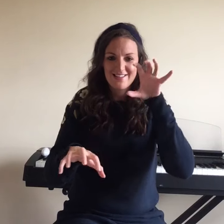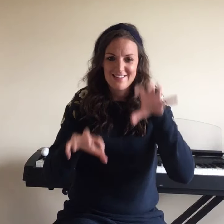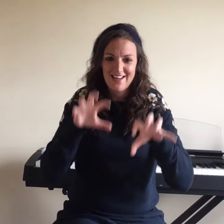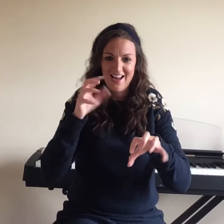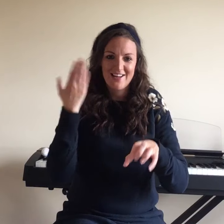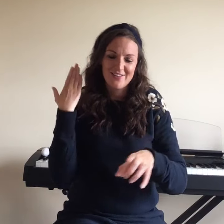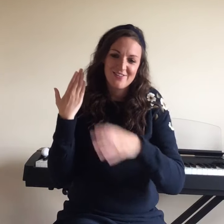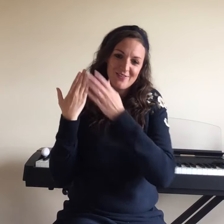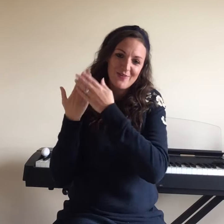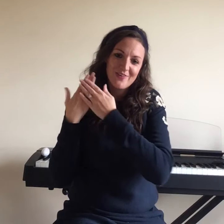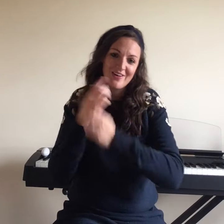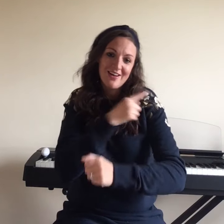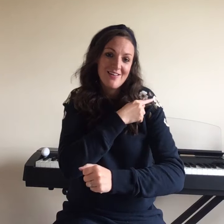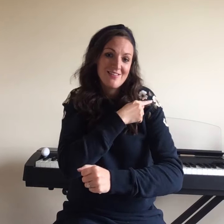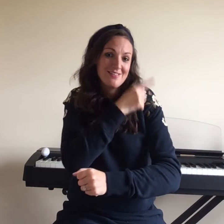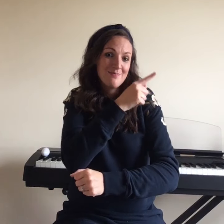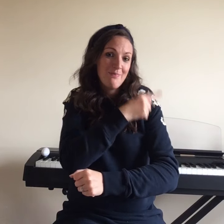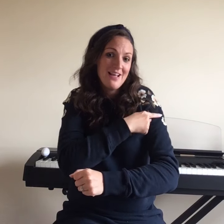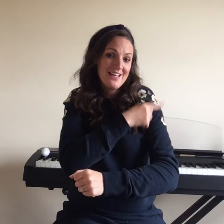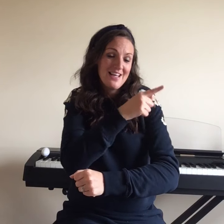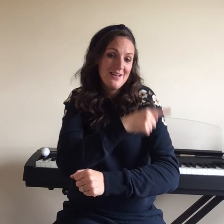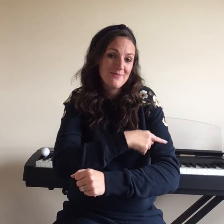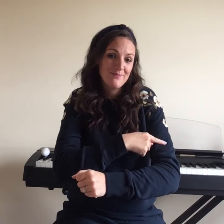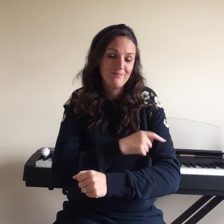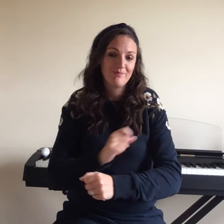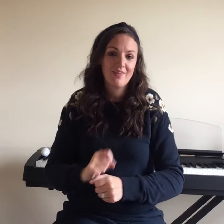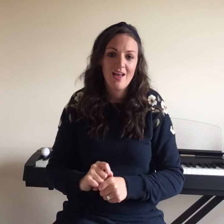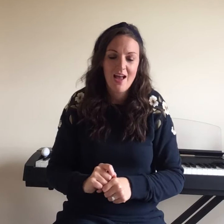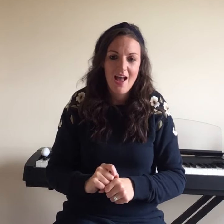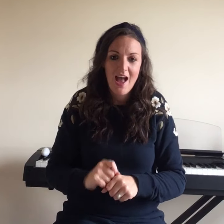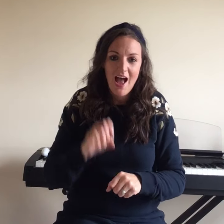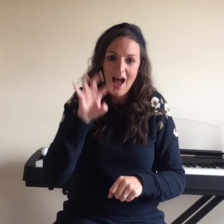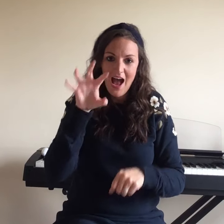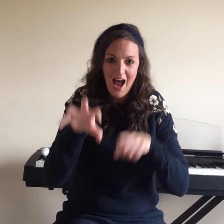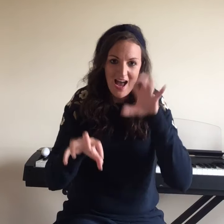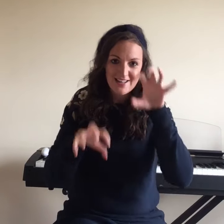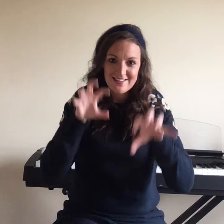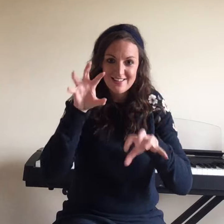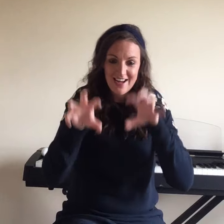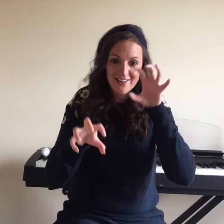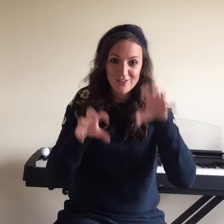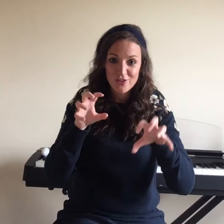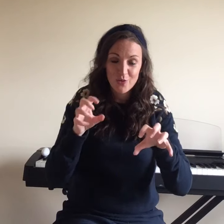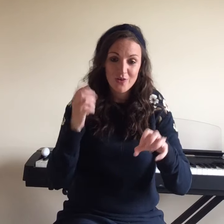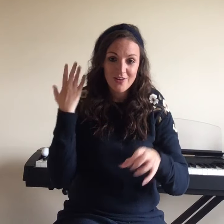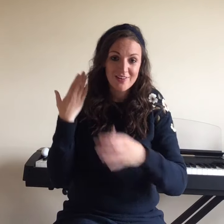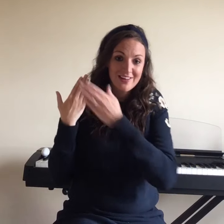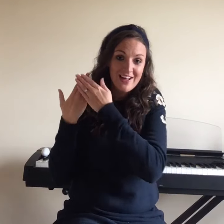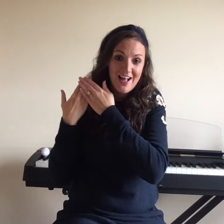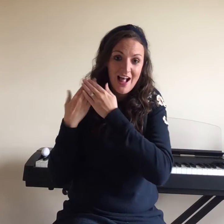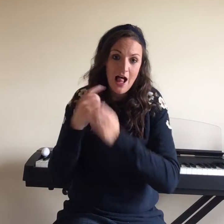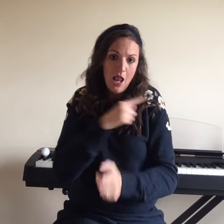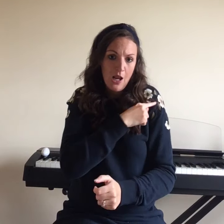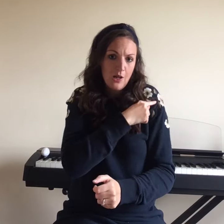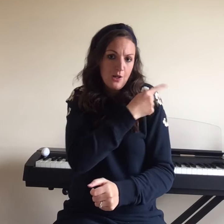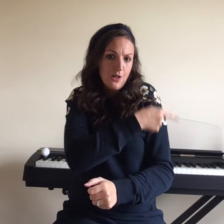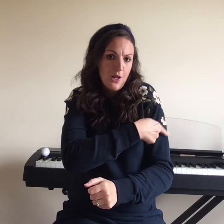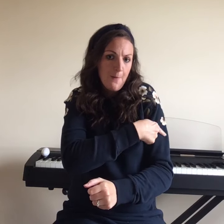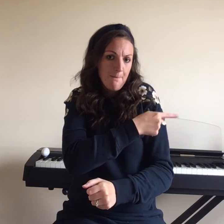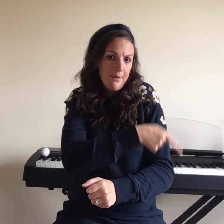Dinosaur Spiky. And Dinosaur Lumpy.